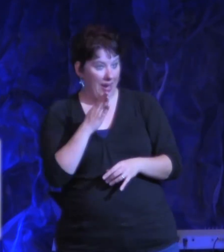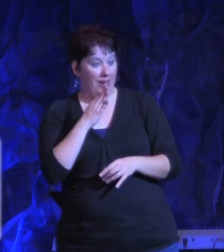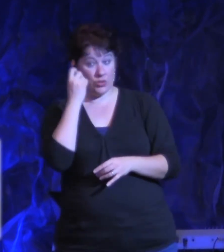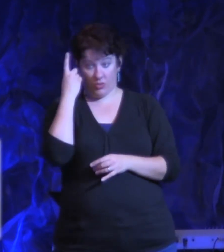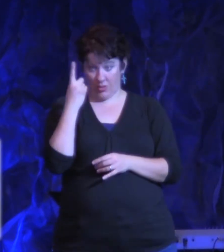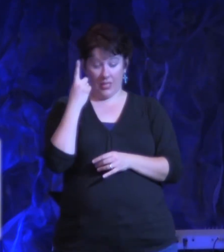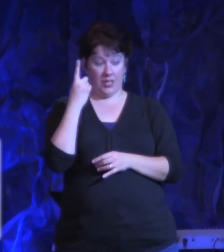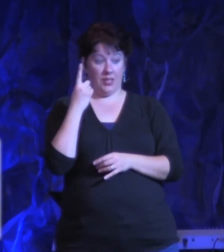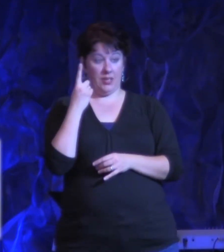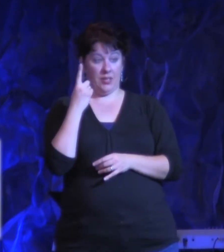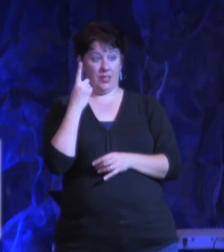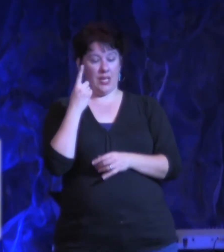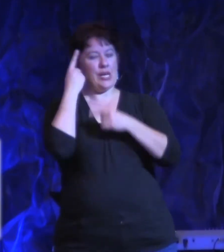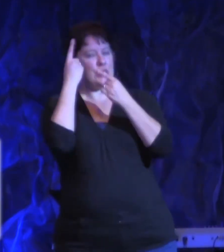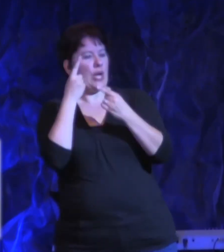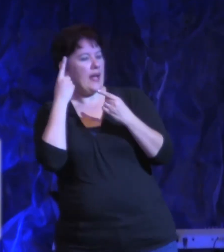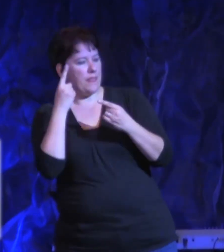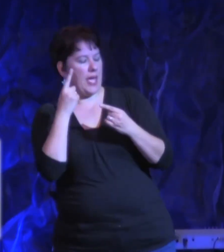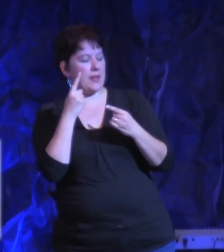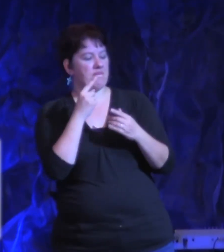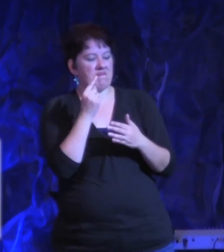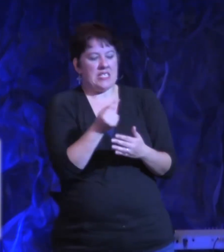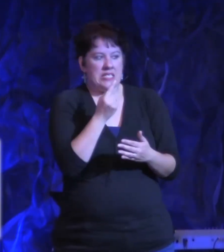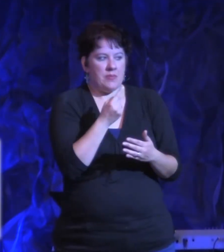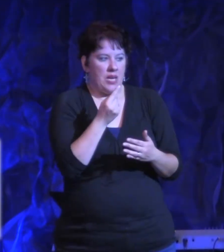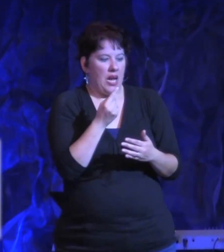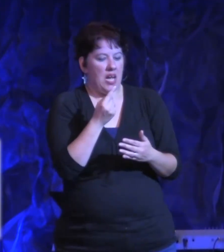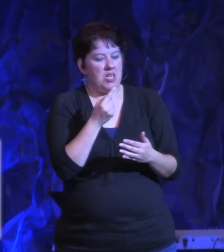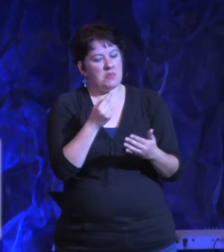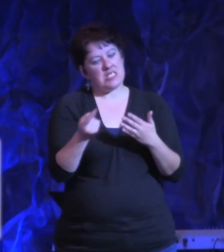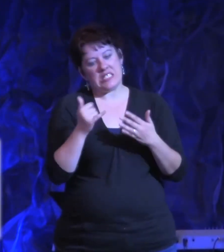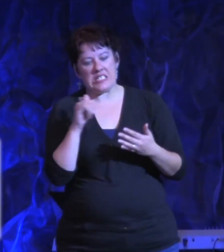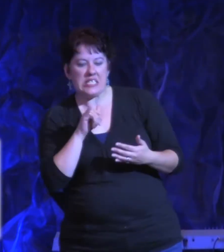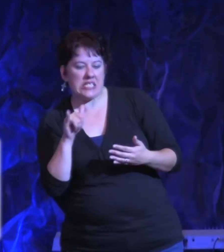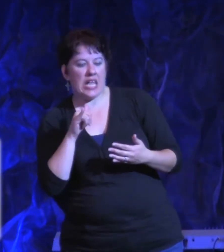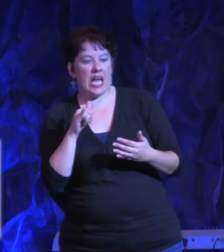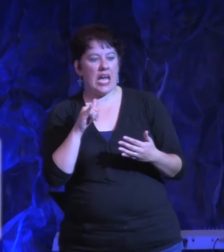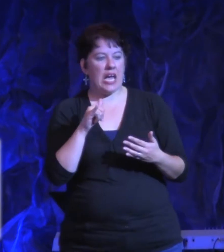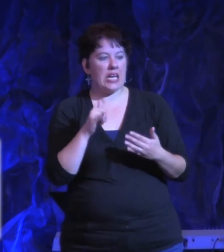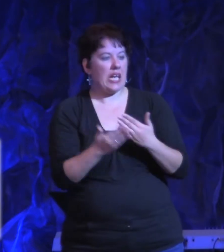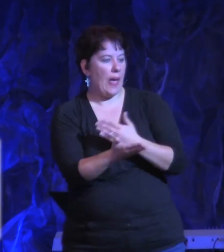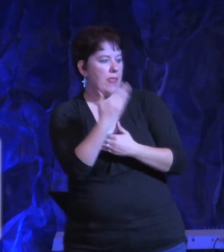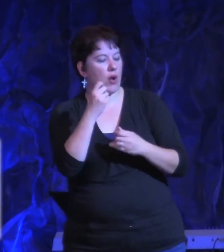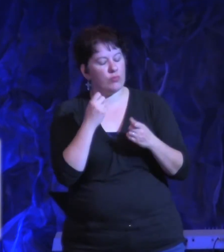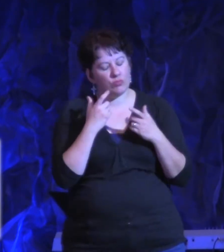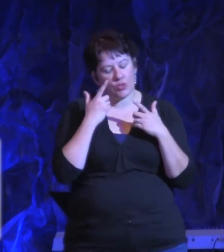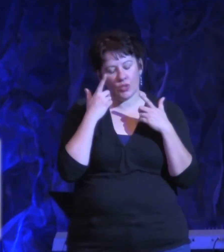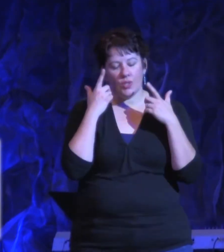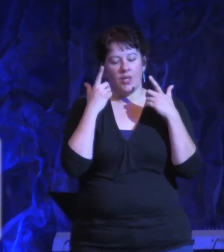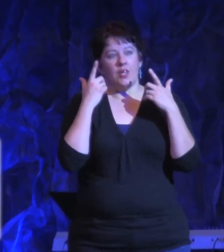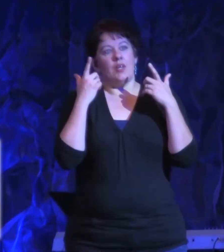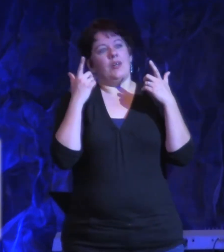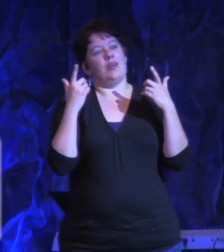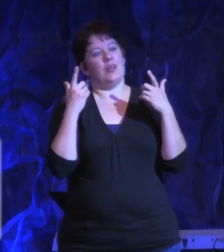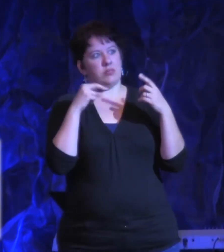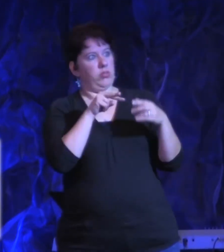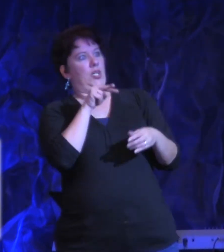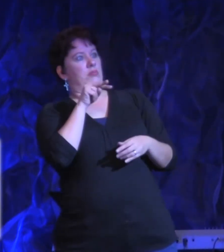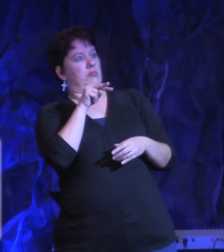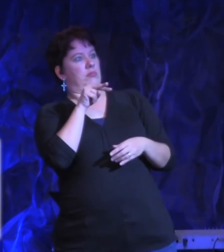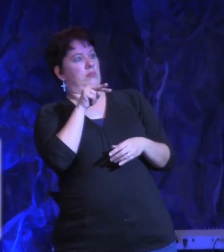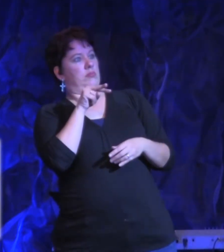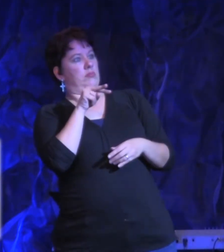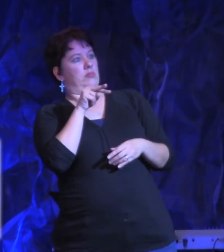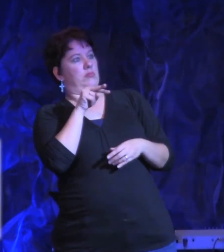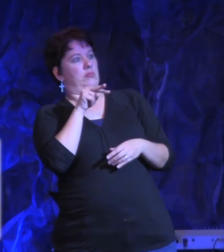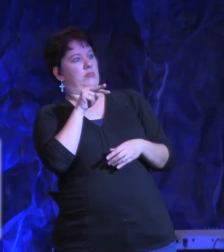I think sometimes he's so subtly just, we wake up one morning and there it is. It's staring us in the face and we just say, oh, and